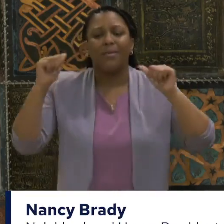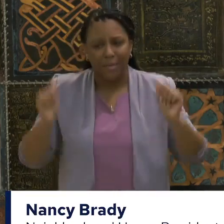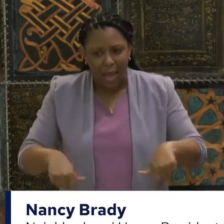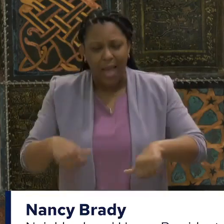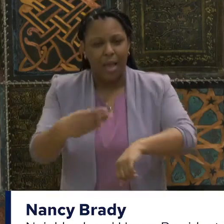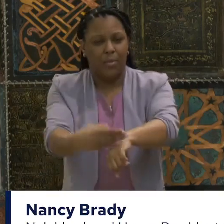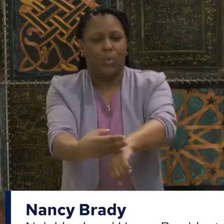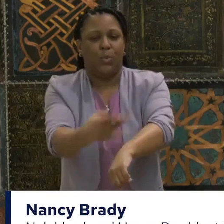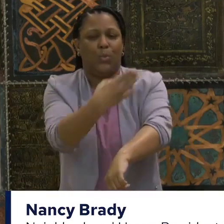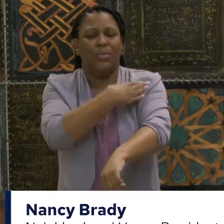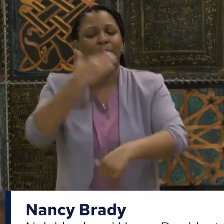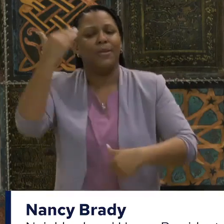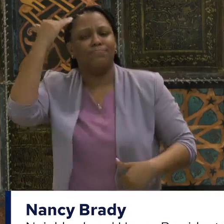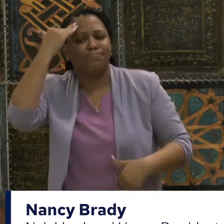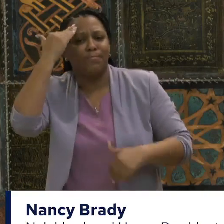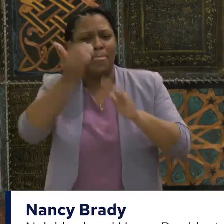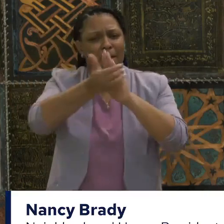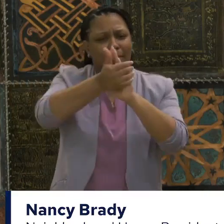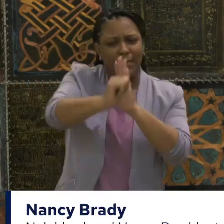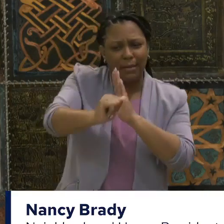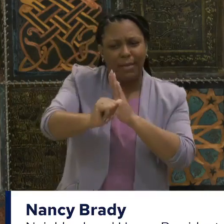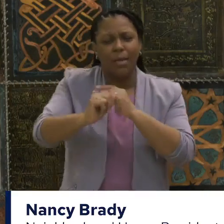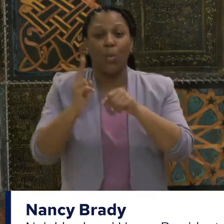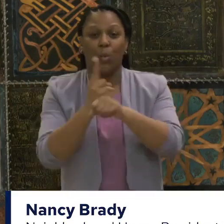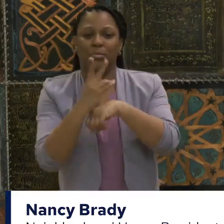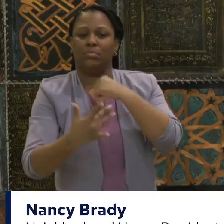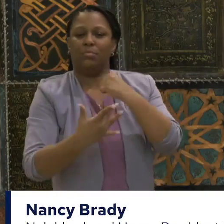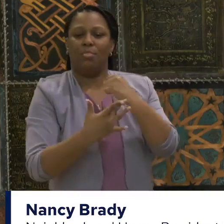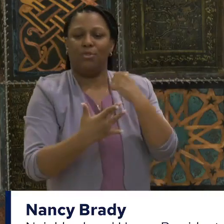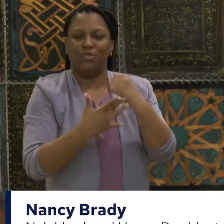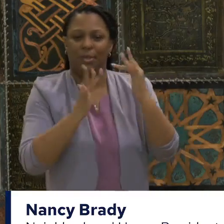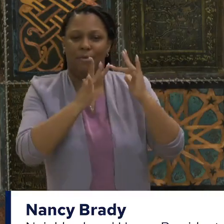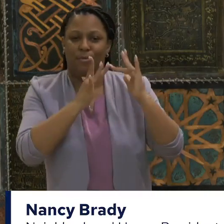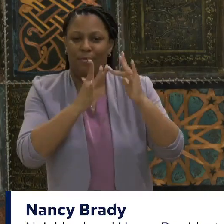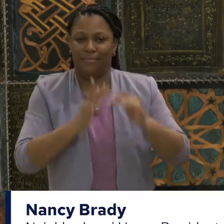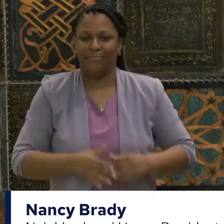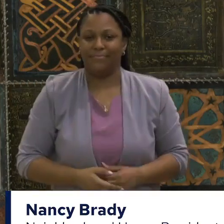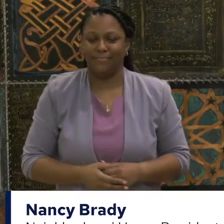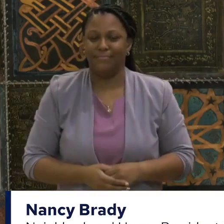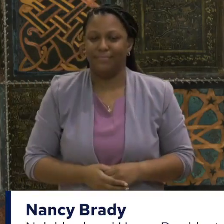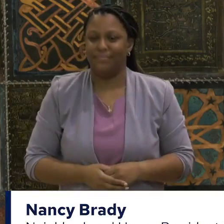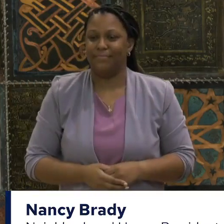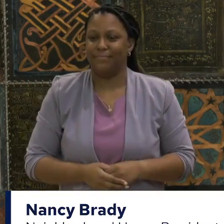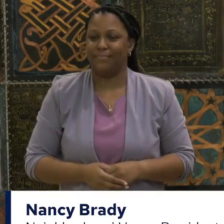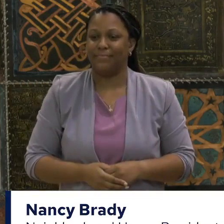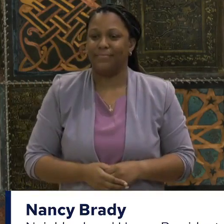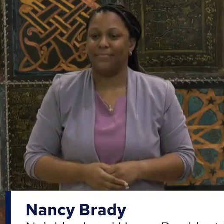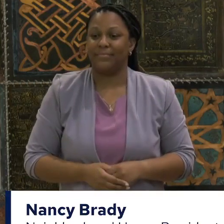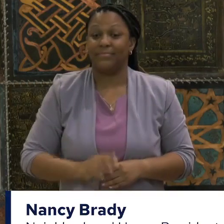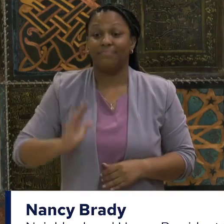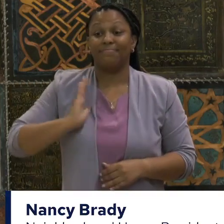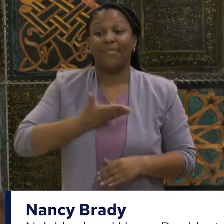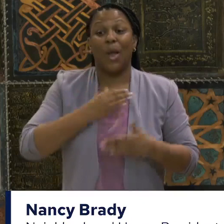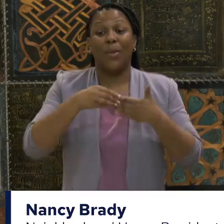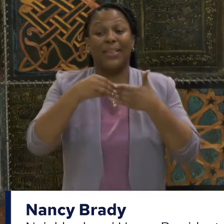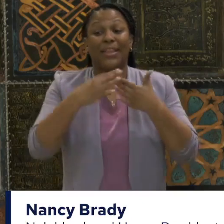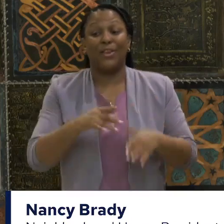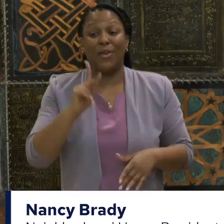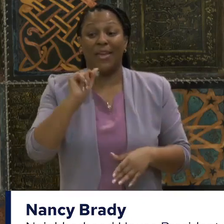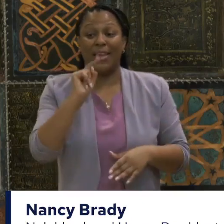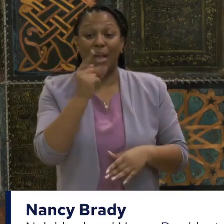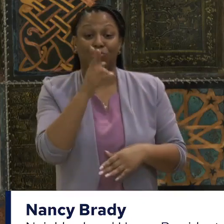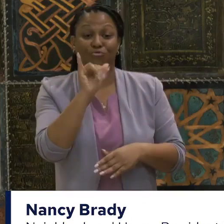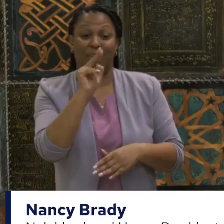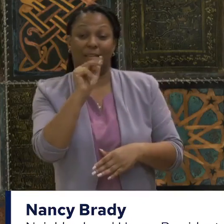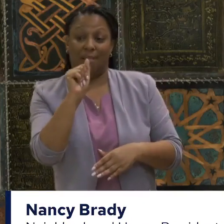everyone in our community. At Neighborhood House, it means that our leader, Katrina Benson, who's been working on this effort for a long time,